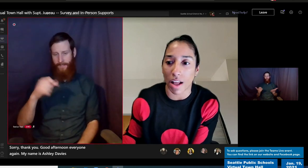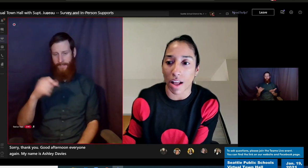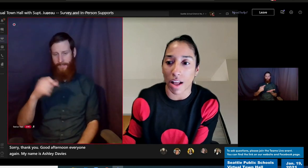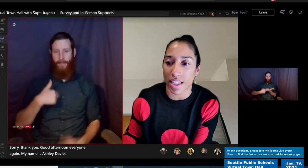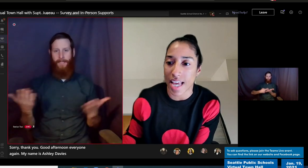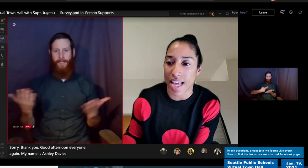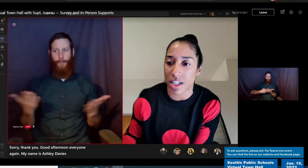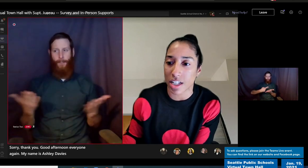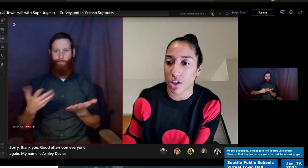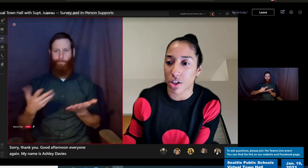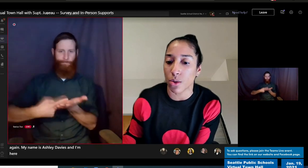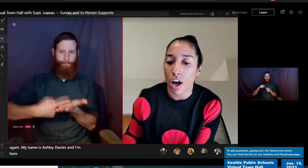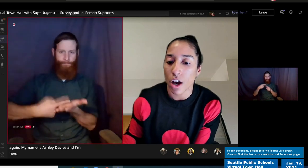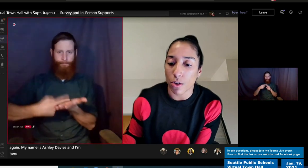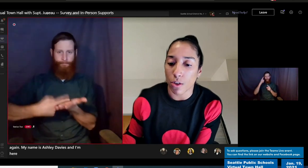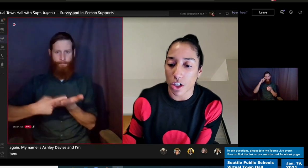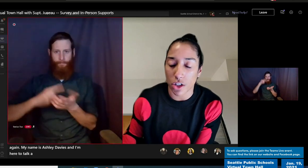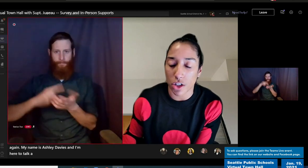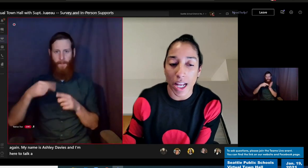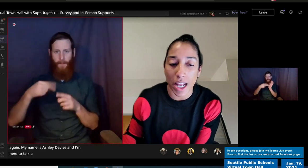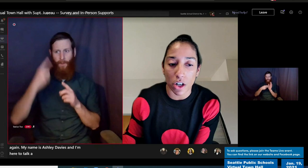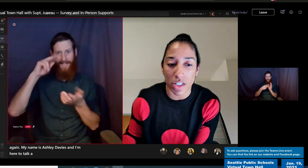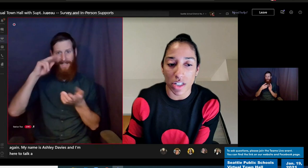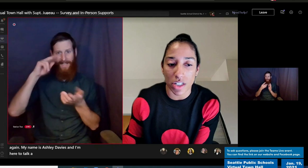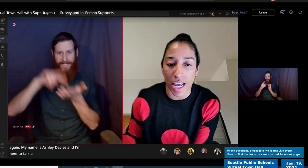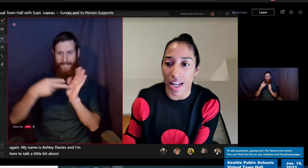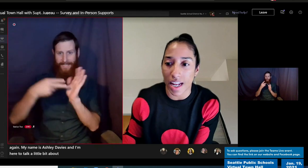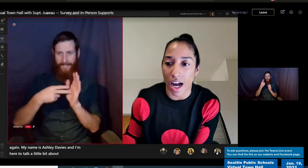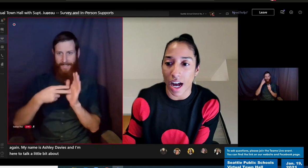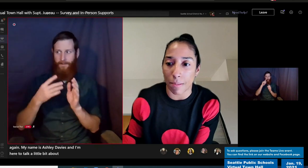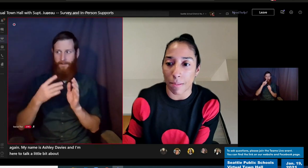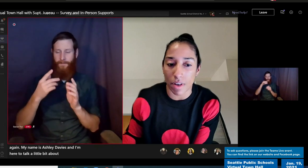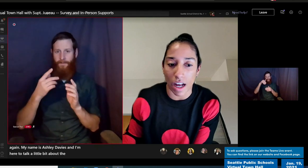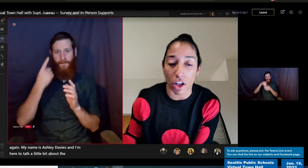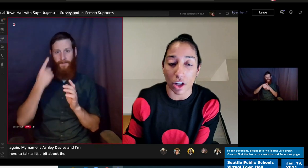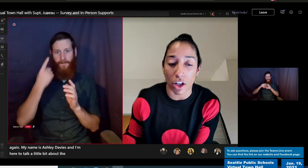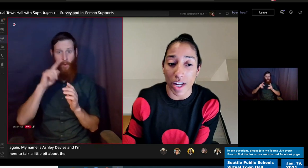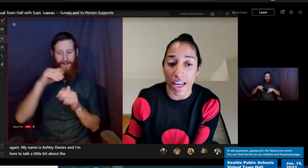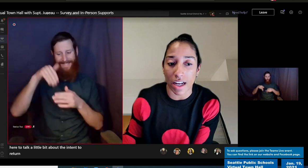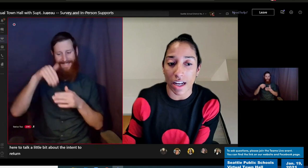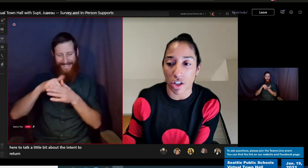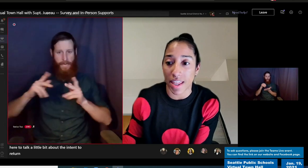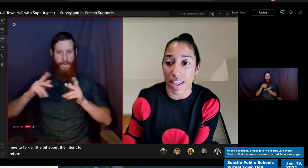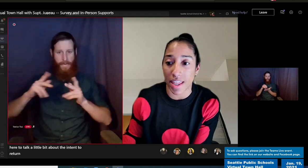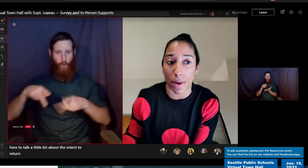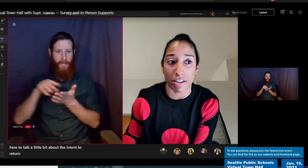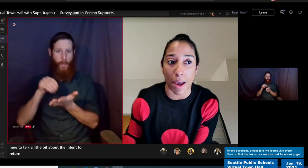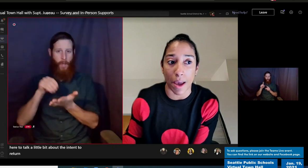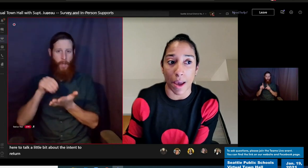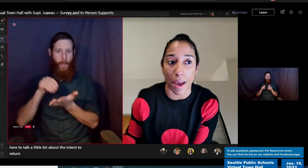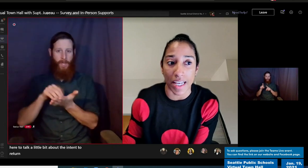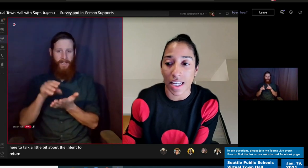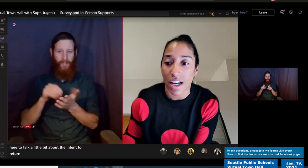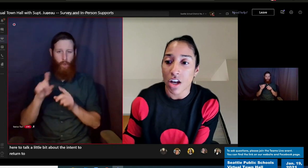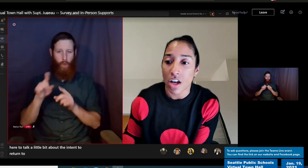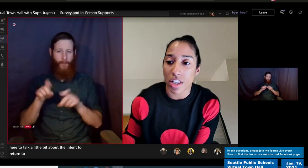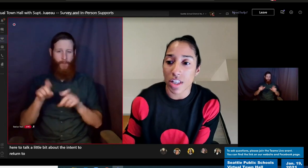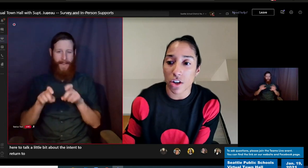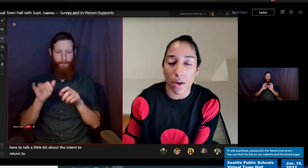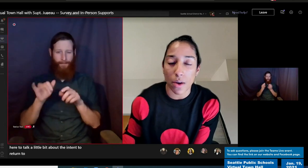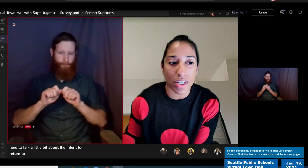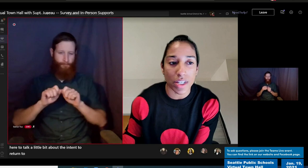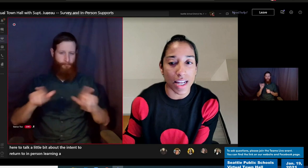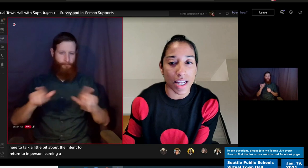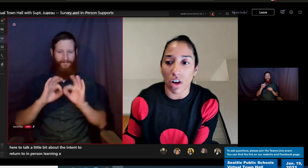bit about the intent to return to in-person learning, a survey that went out to families. So this